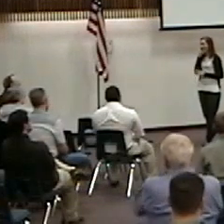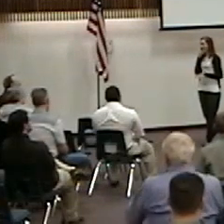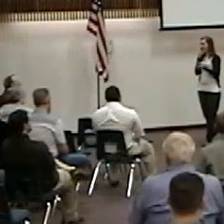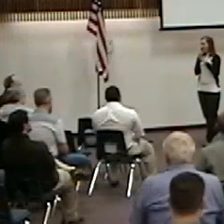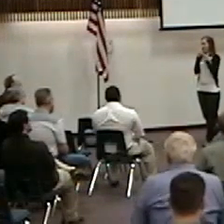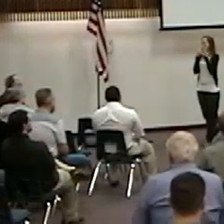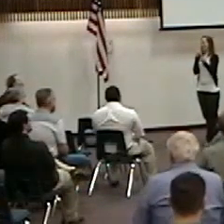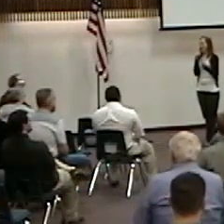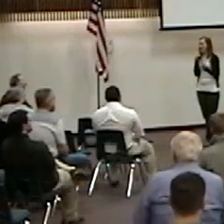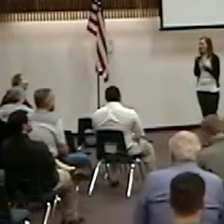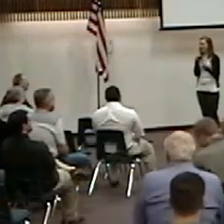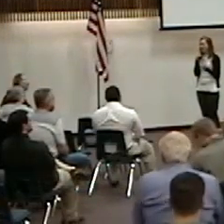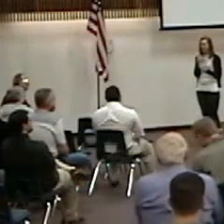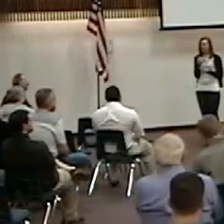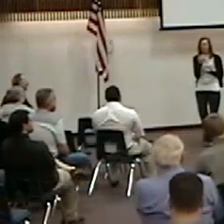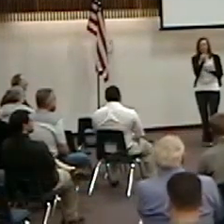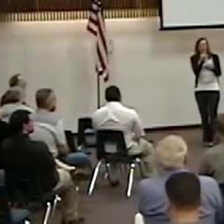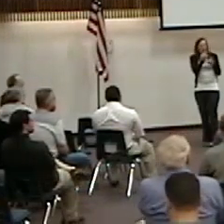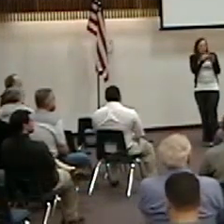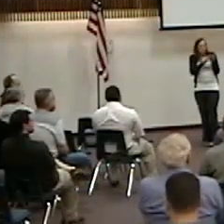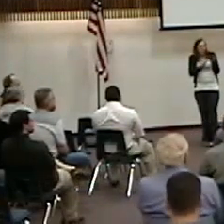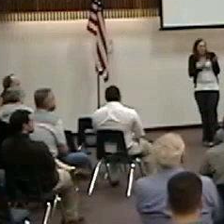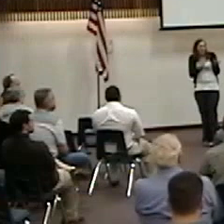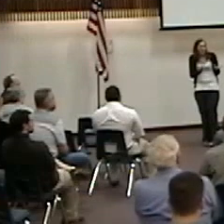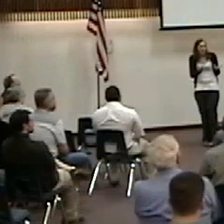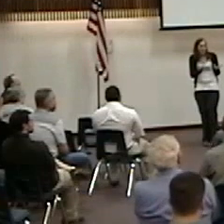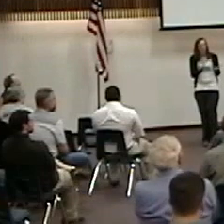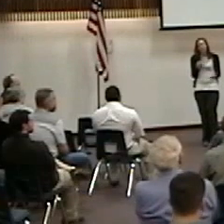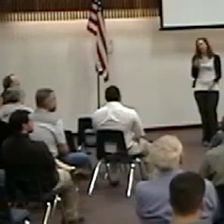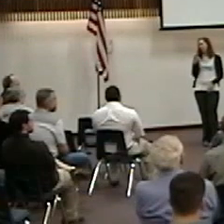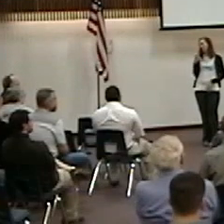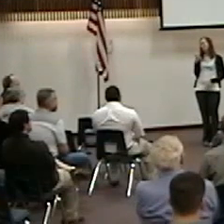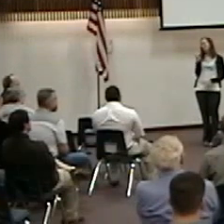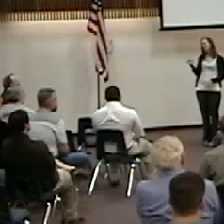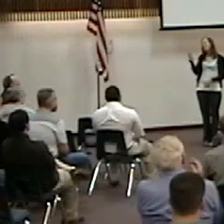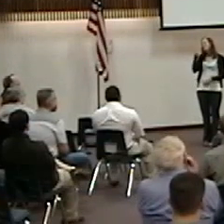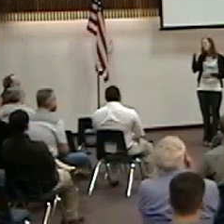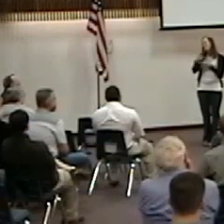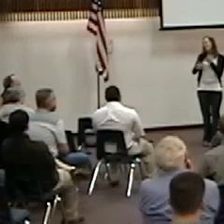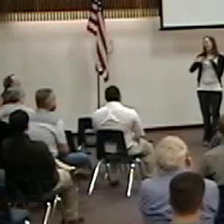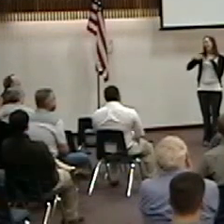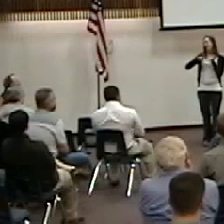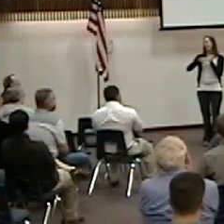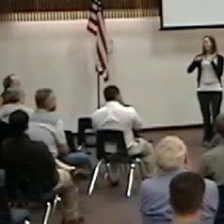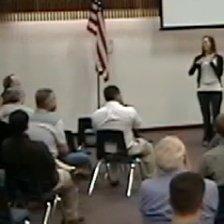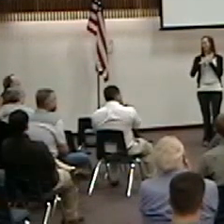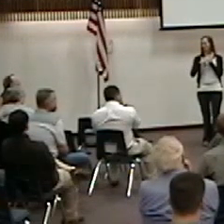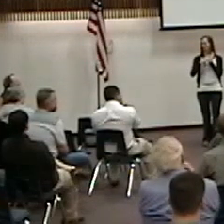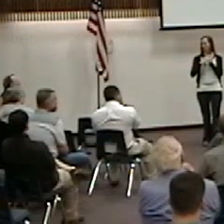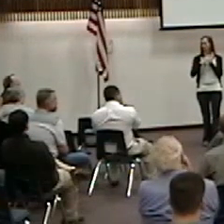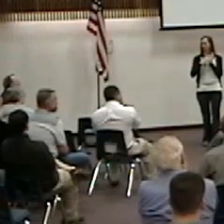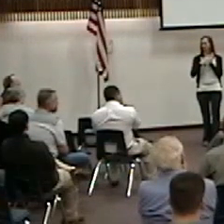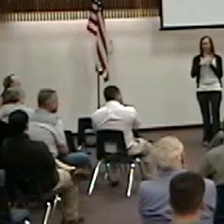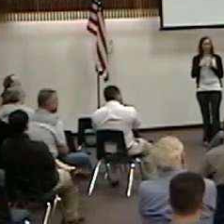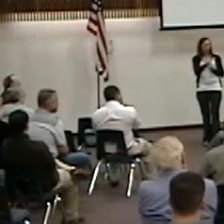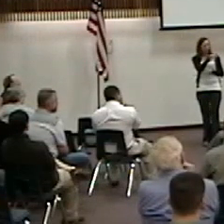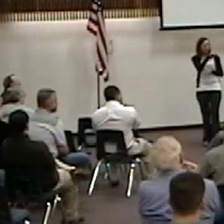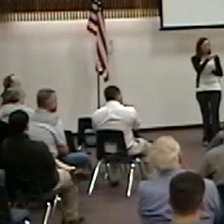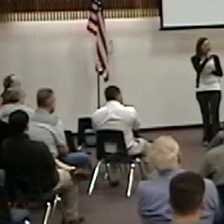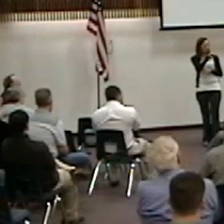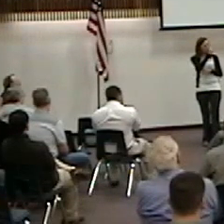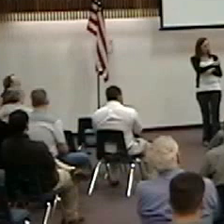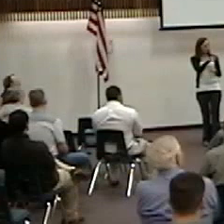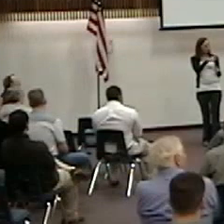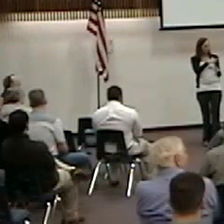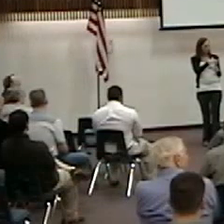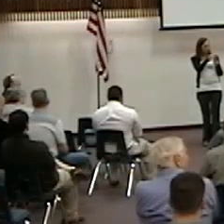And he said, the one what? And he knew what I was talking about. He said, you're not supposed to be finding the one there for a couple of